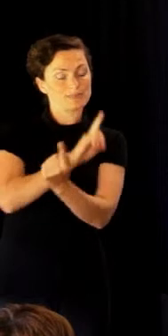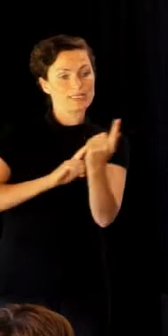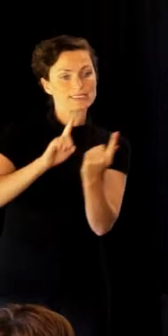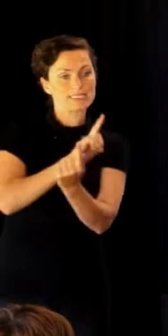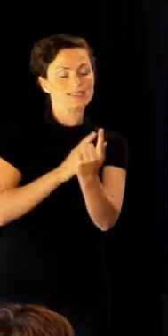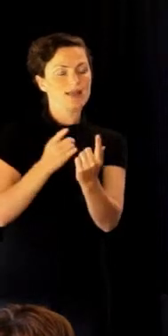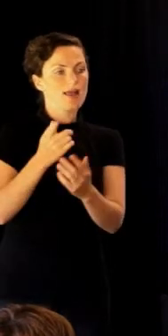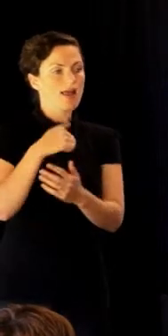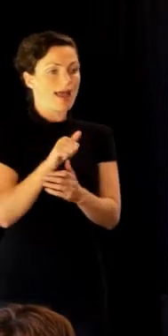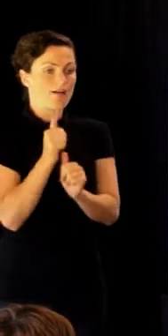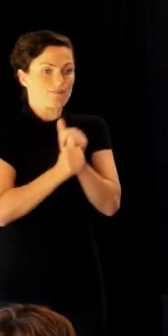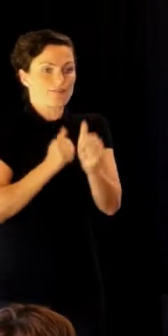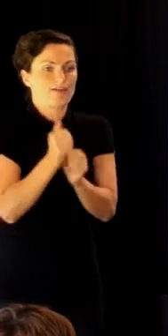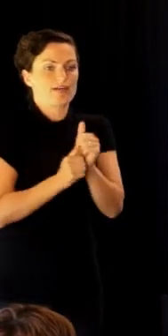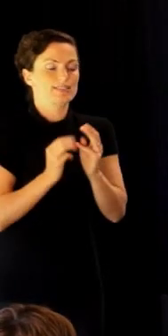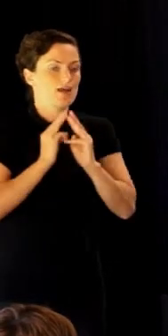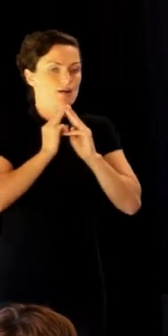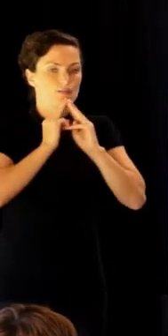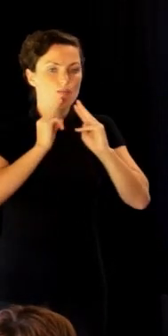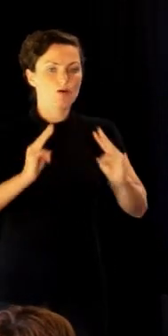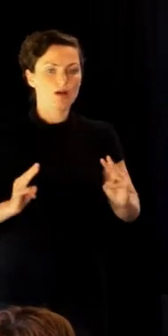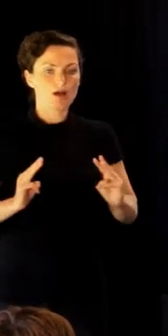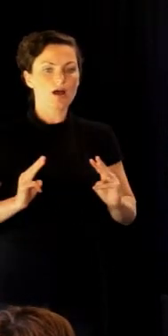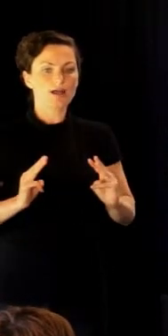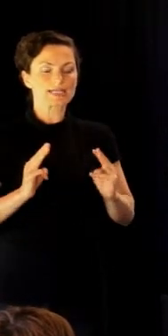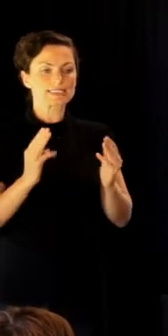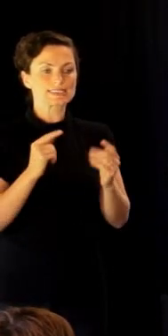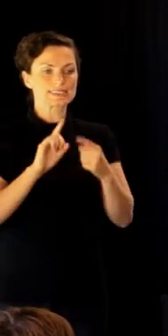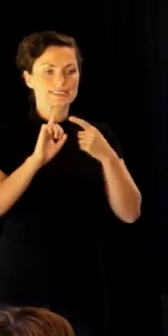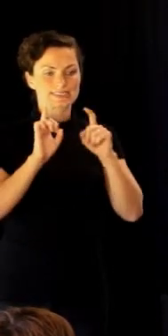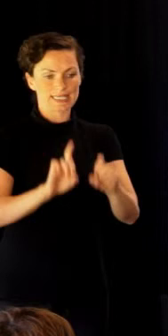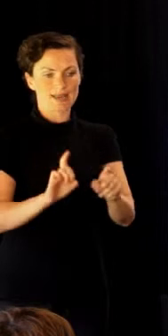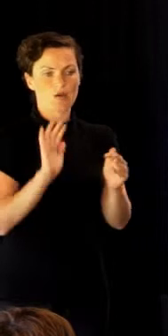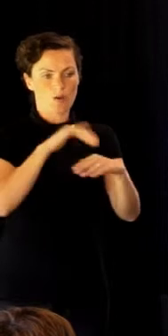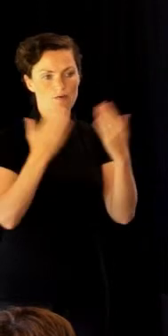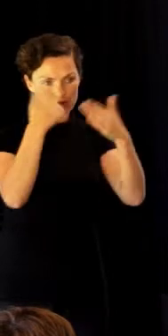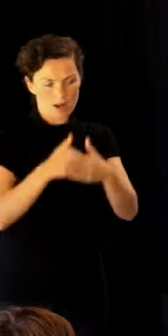And our favourite, which is our marae noho, where we have a good whānaungatanga.